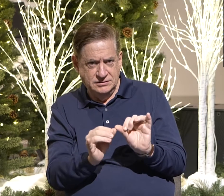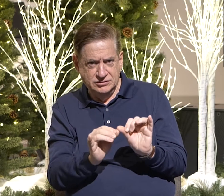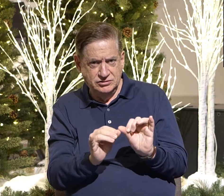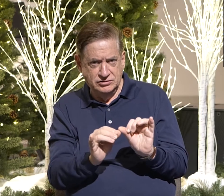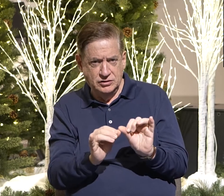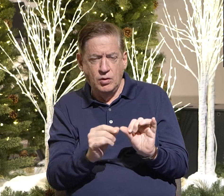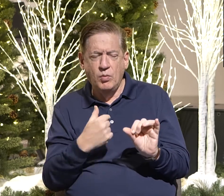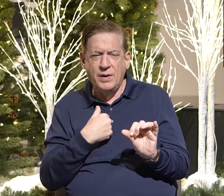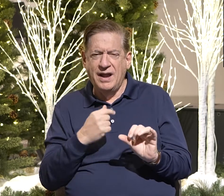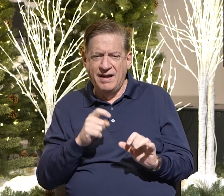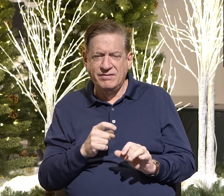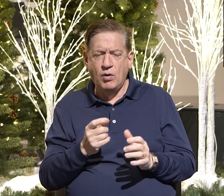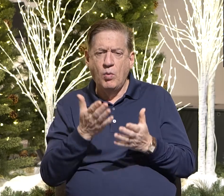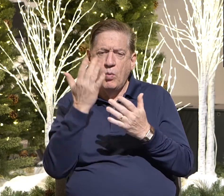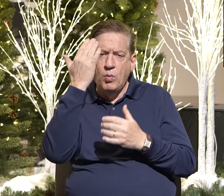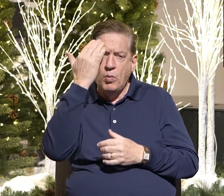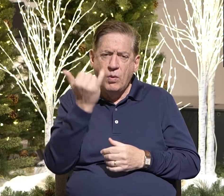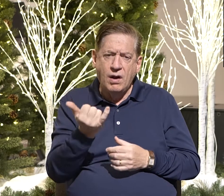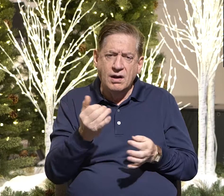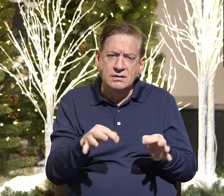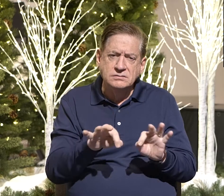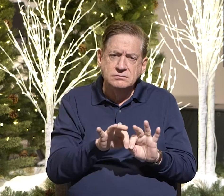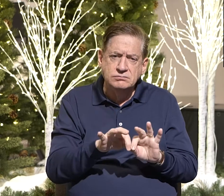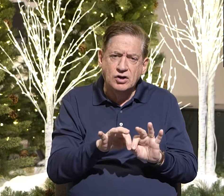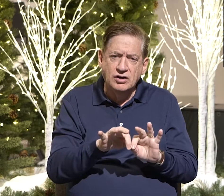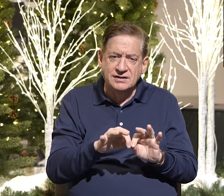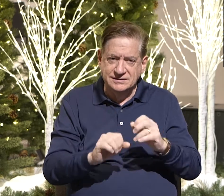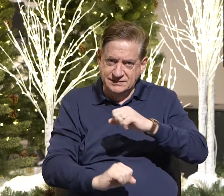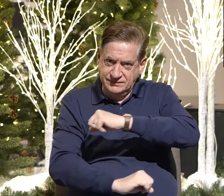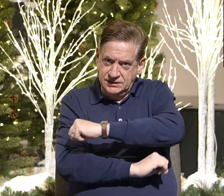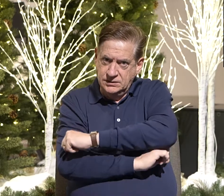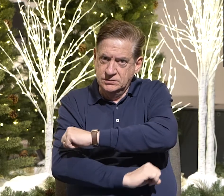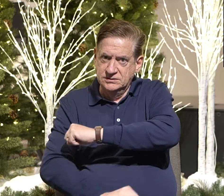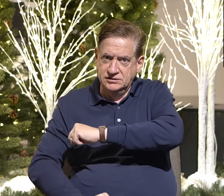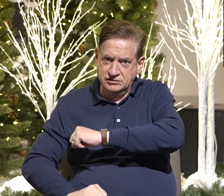We understand why it's important. Because it's, it's the foundation.